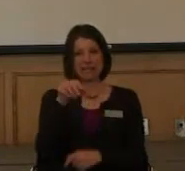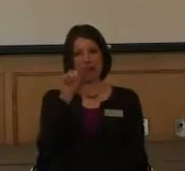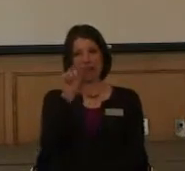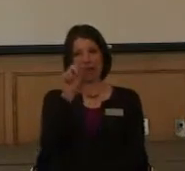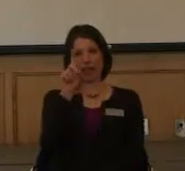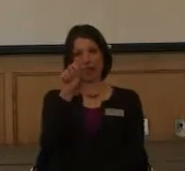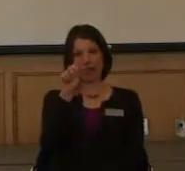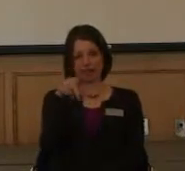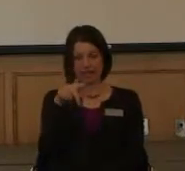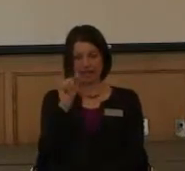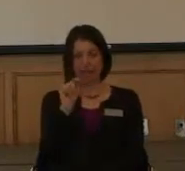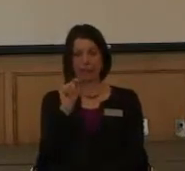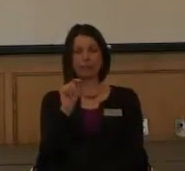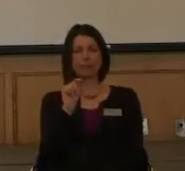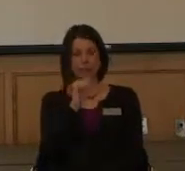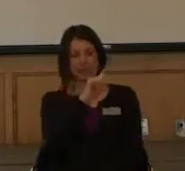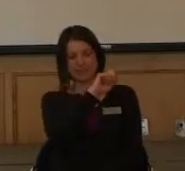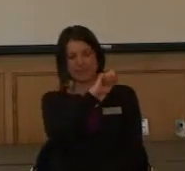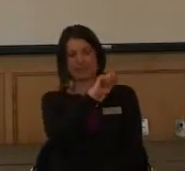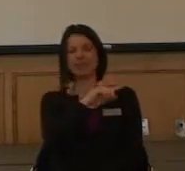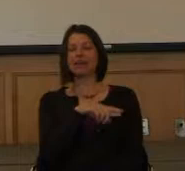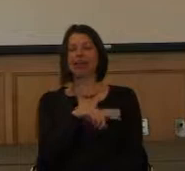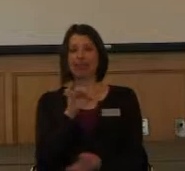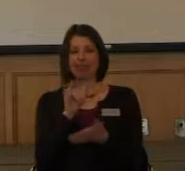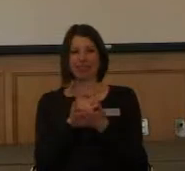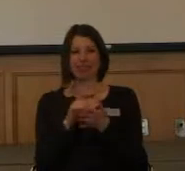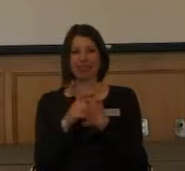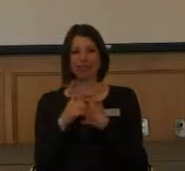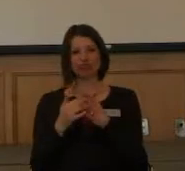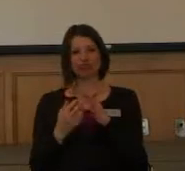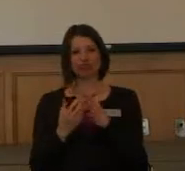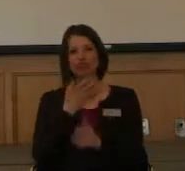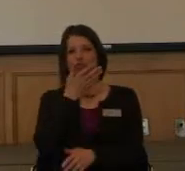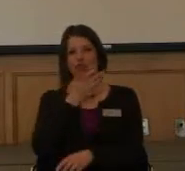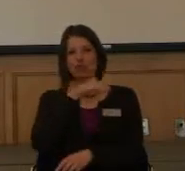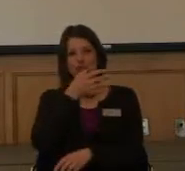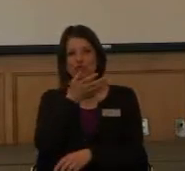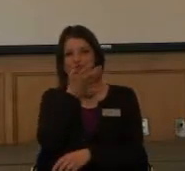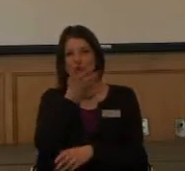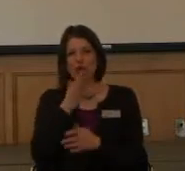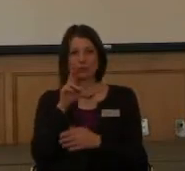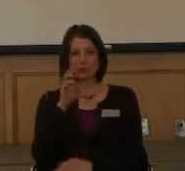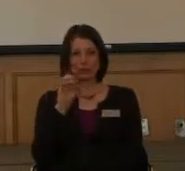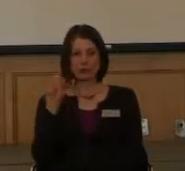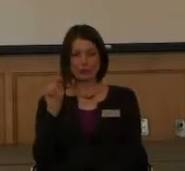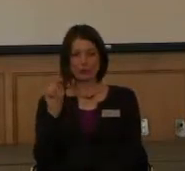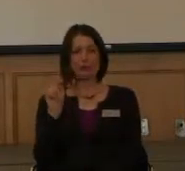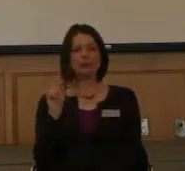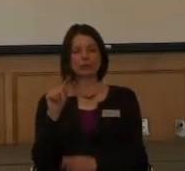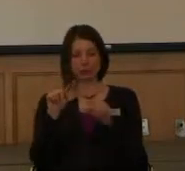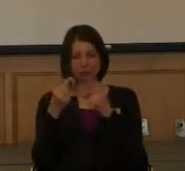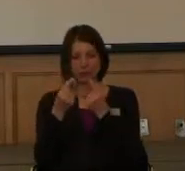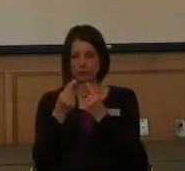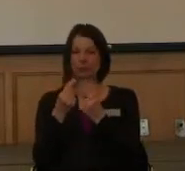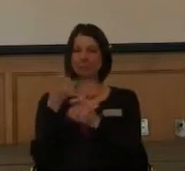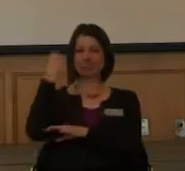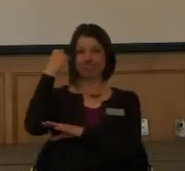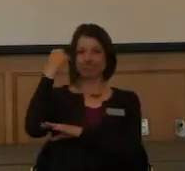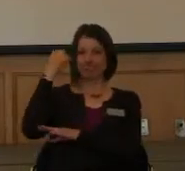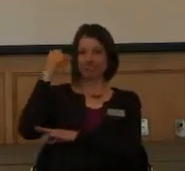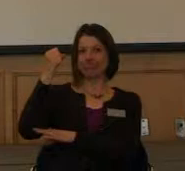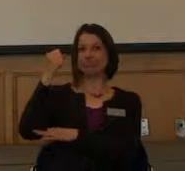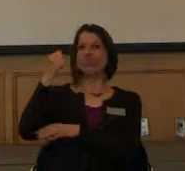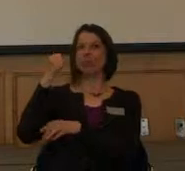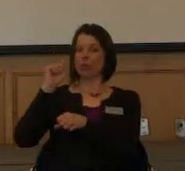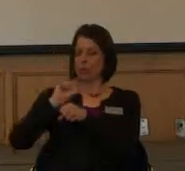a grassroots disability activism group. Very, very active, especially in